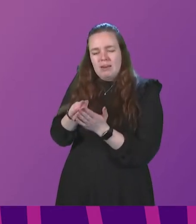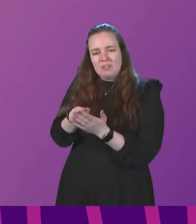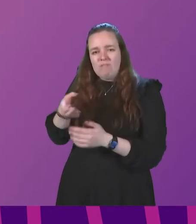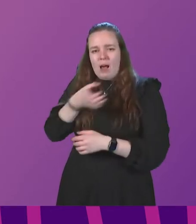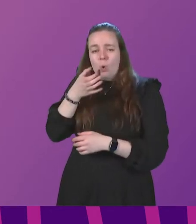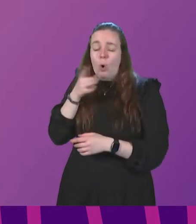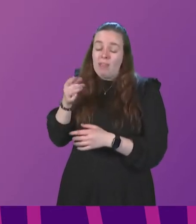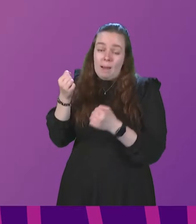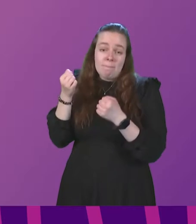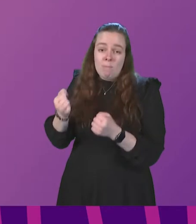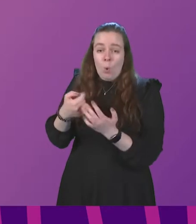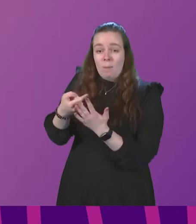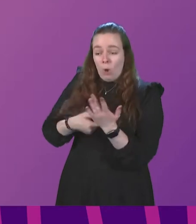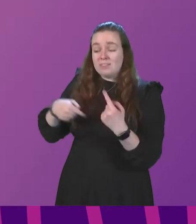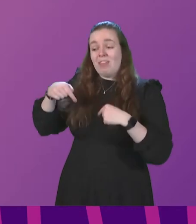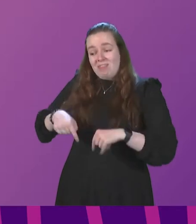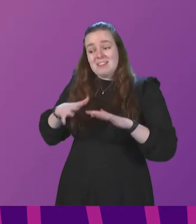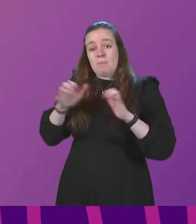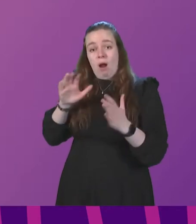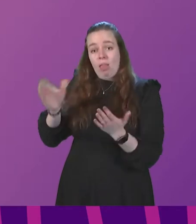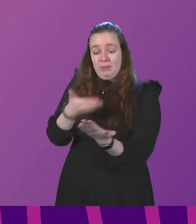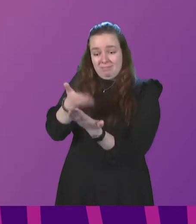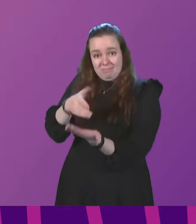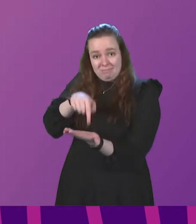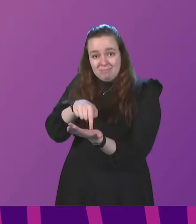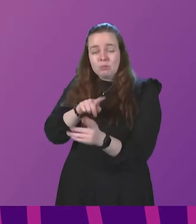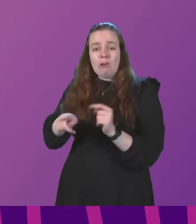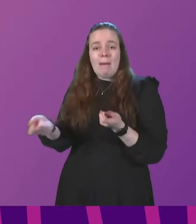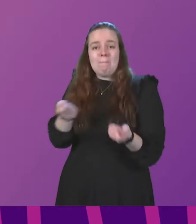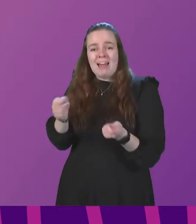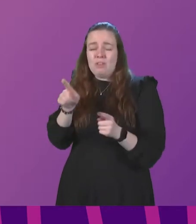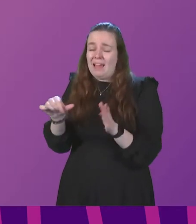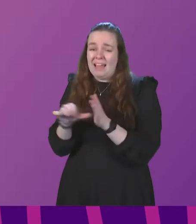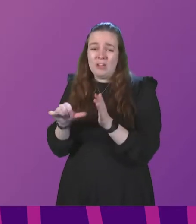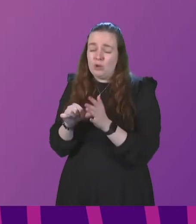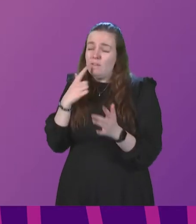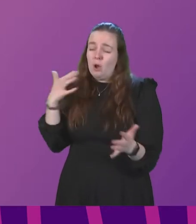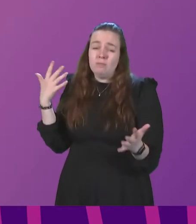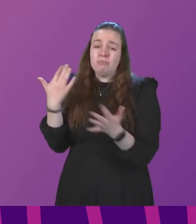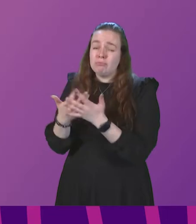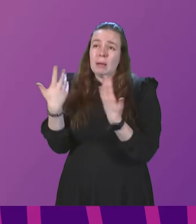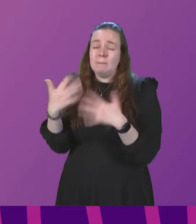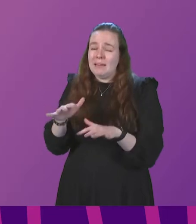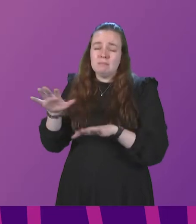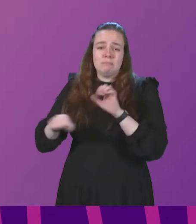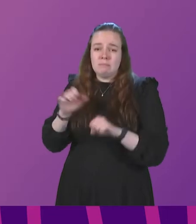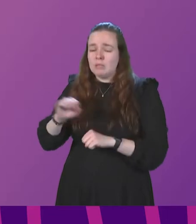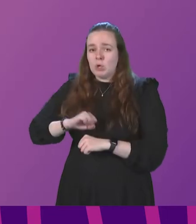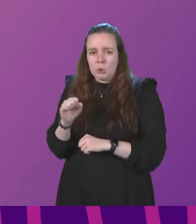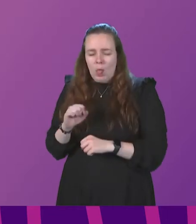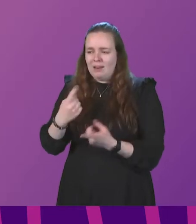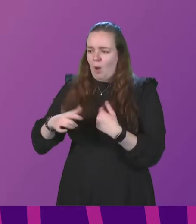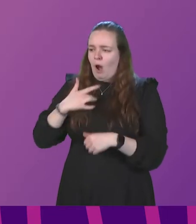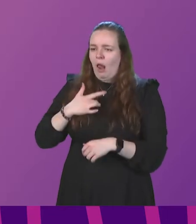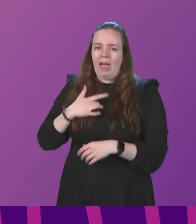policy that this Parliament brought forward to tackle that issue which has so long blighted Scotland and so long shortened our